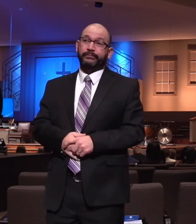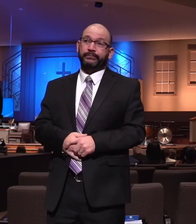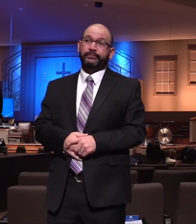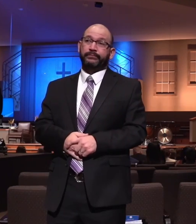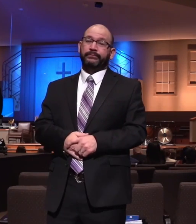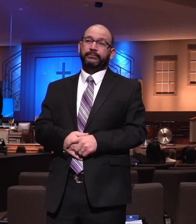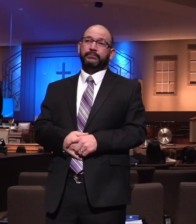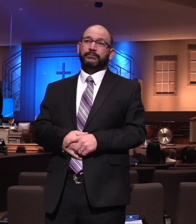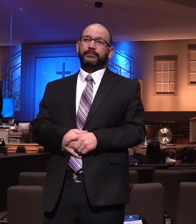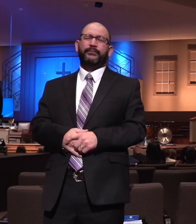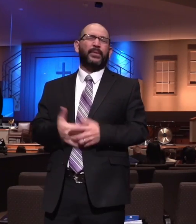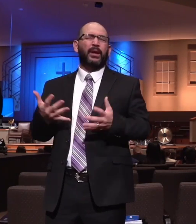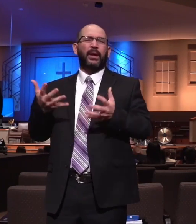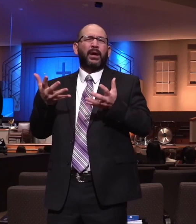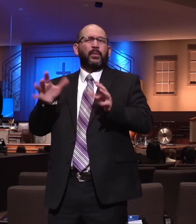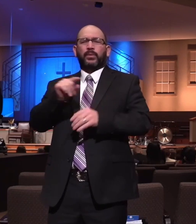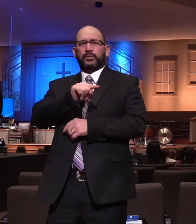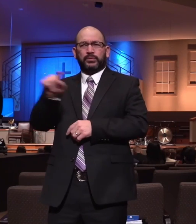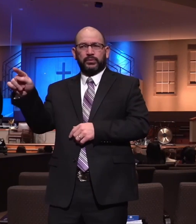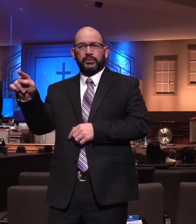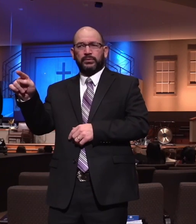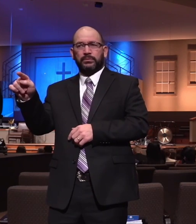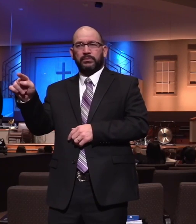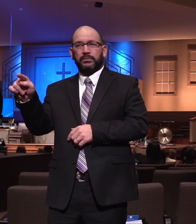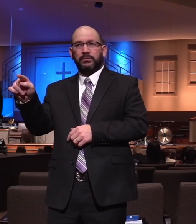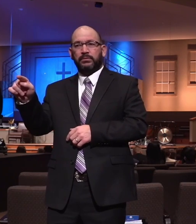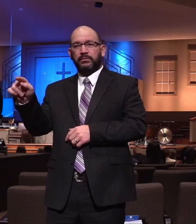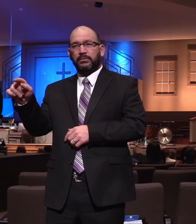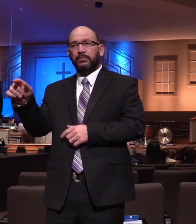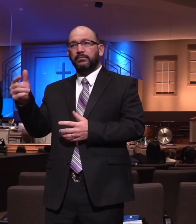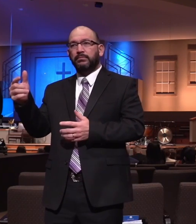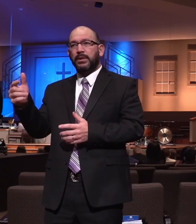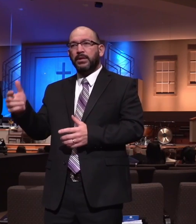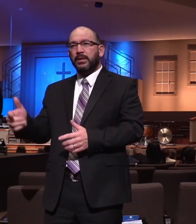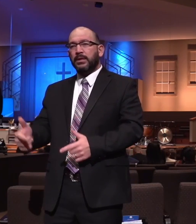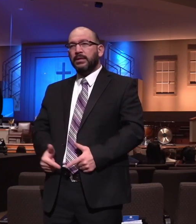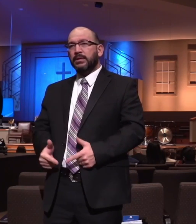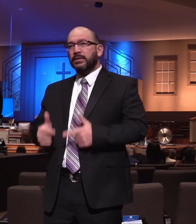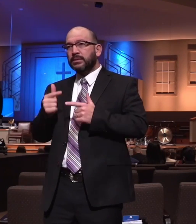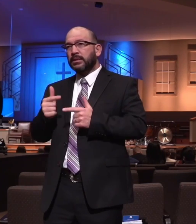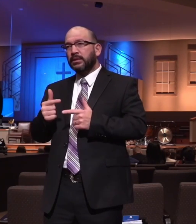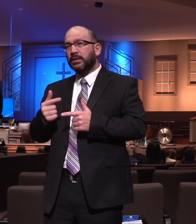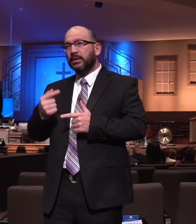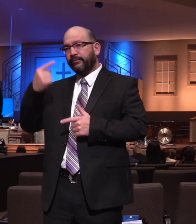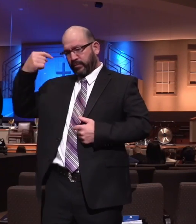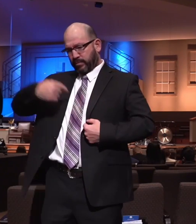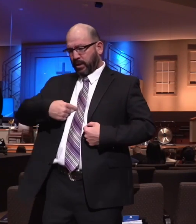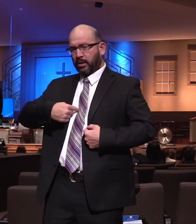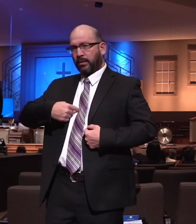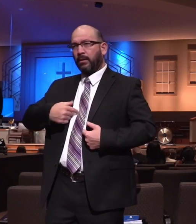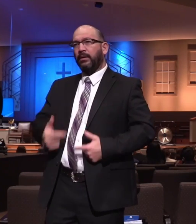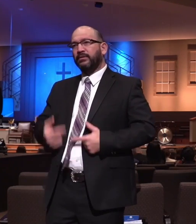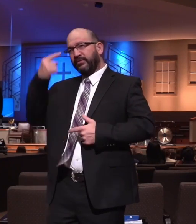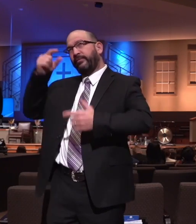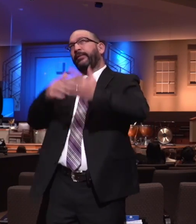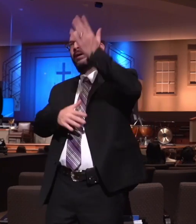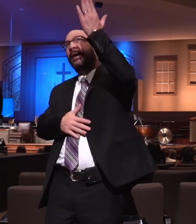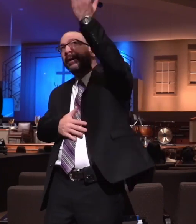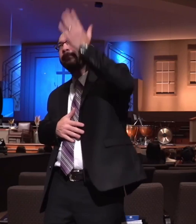But I don't want you to live out the Christian life for me. I want you to live it out for Jesus. But what I'm trying to show you here is that